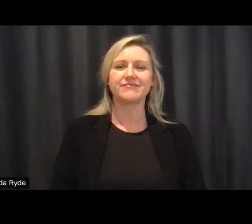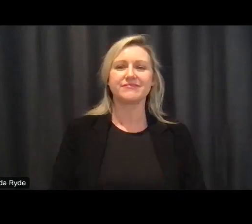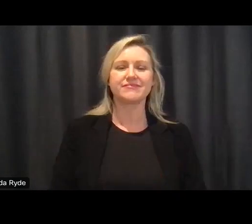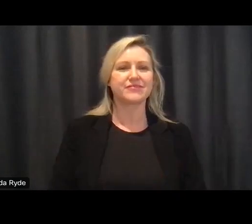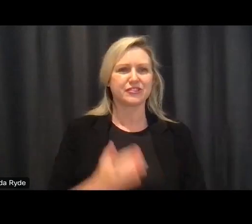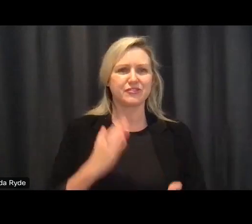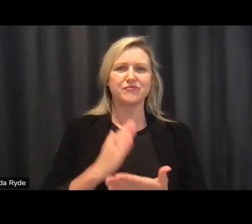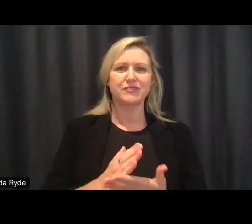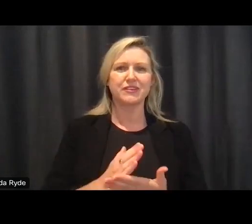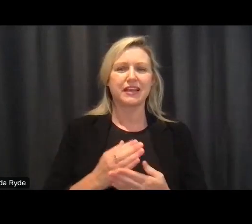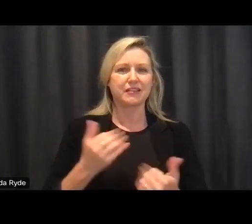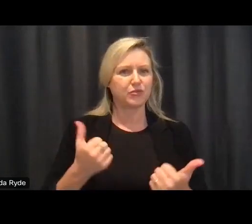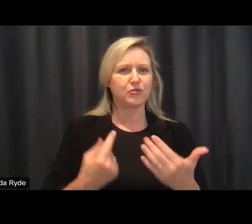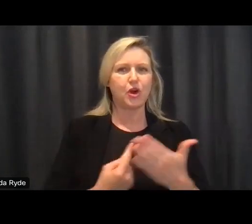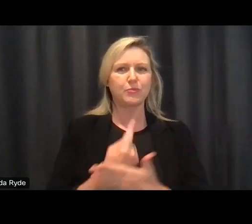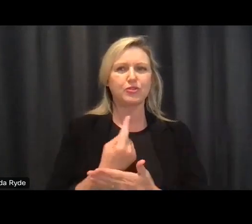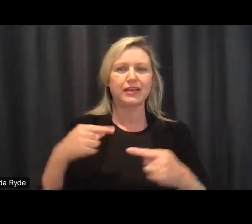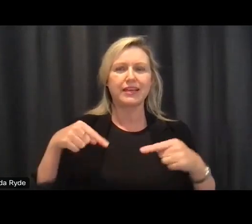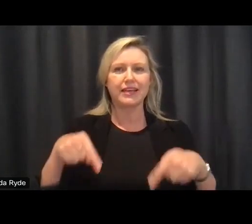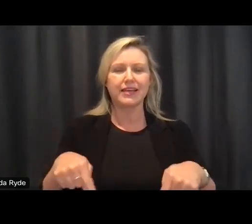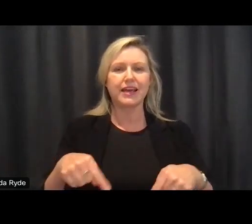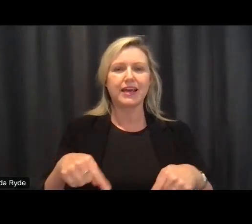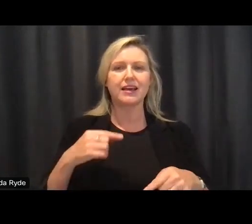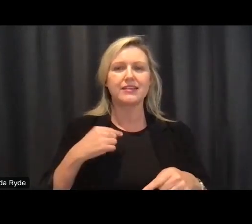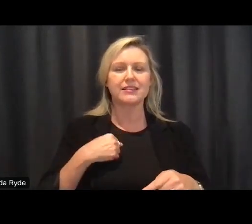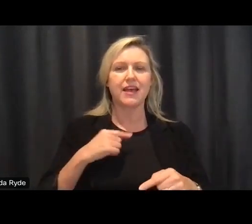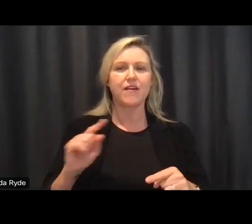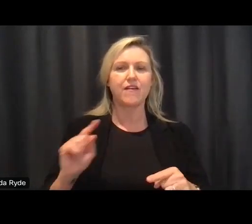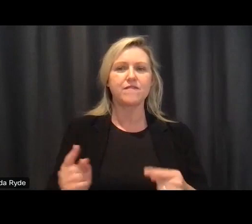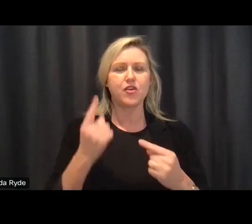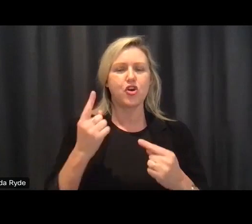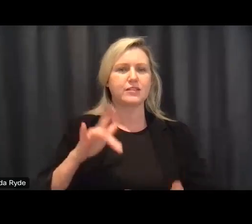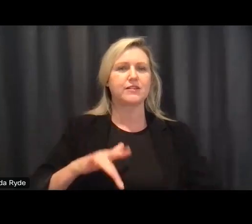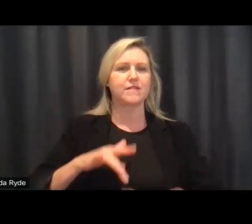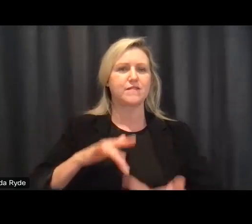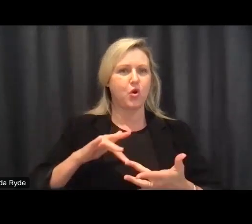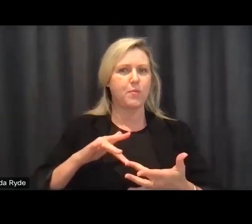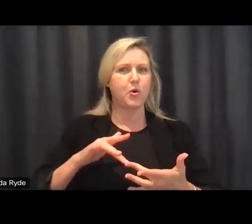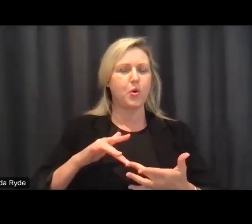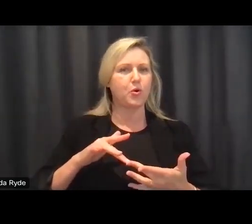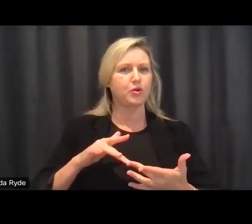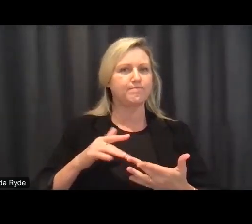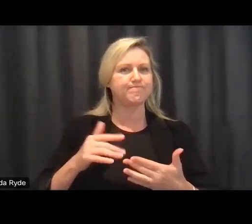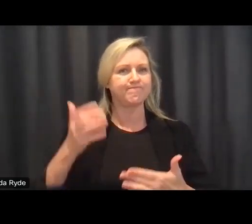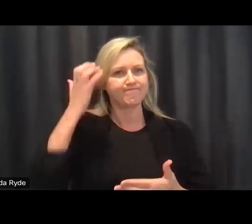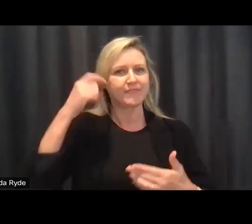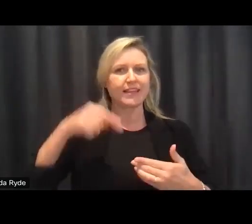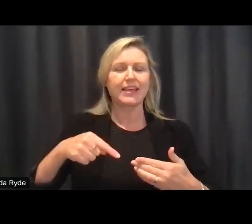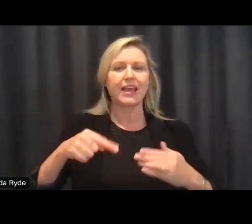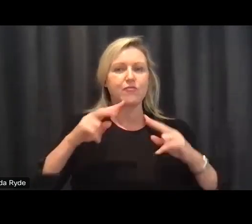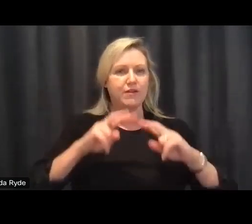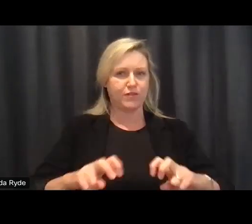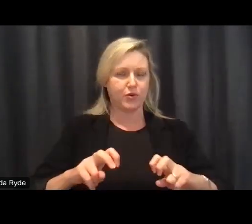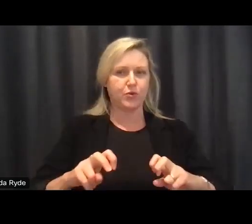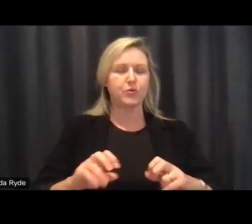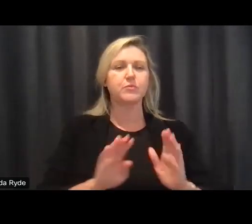webinar through every australian council is actually the first kind of formal gig we've done as a review panel so that just goes to